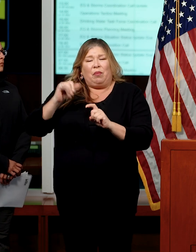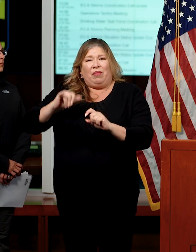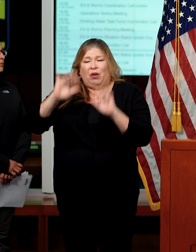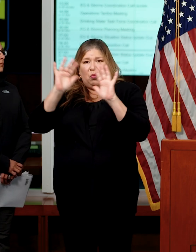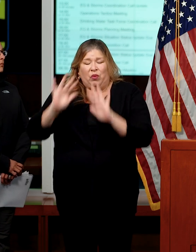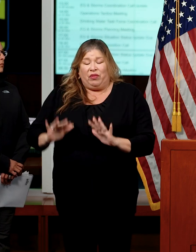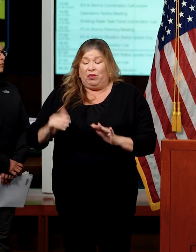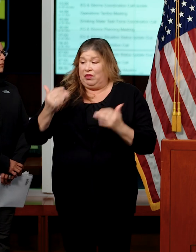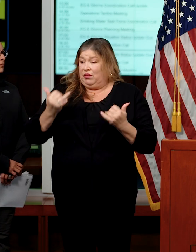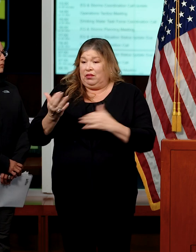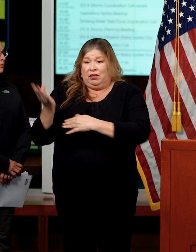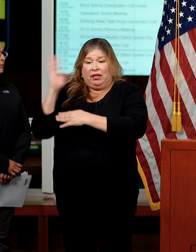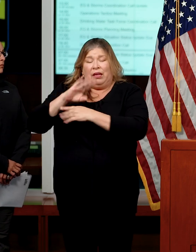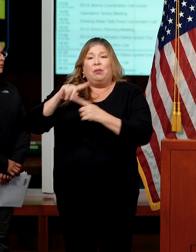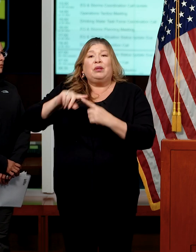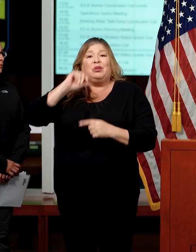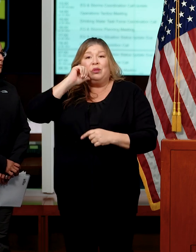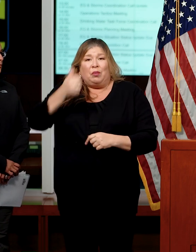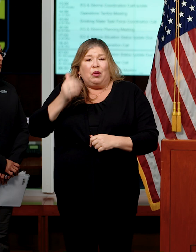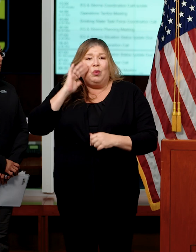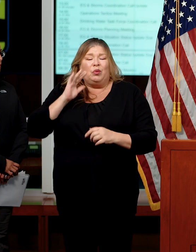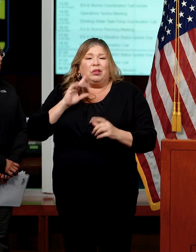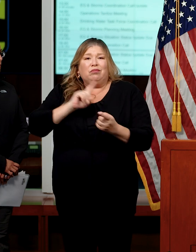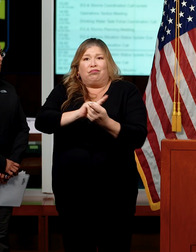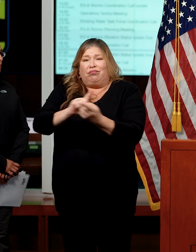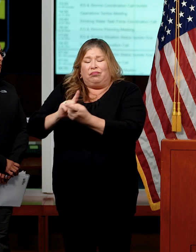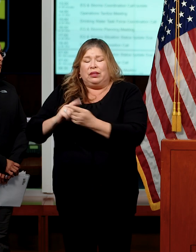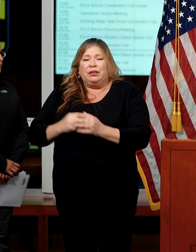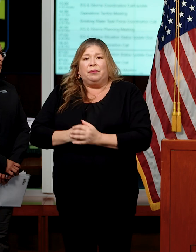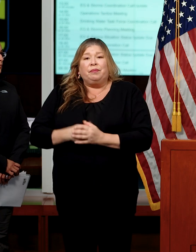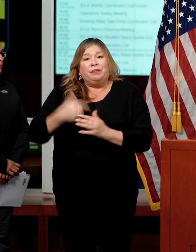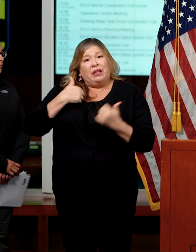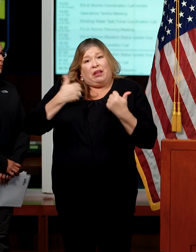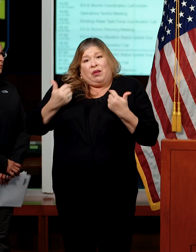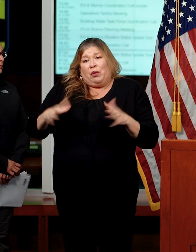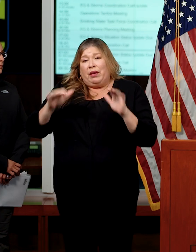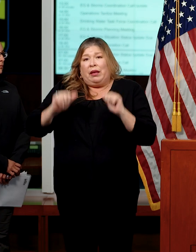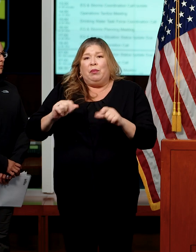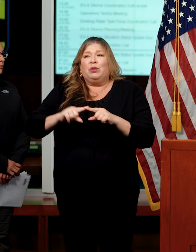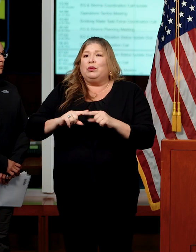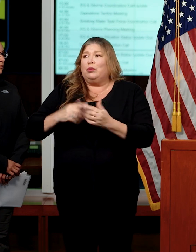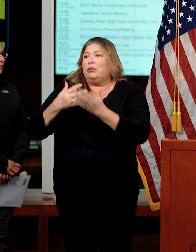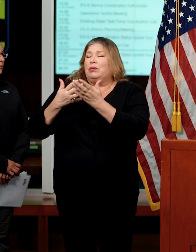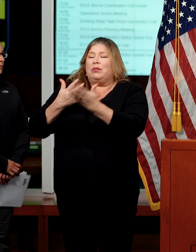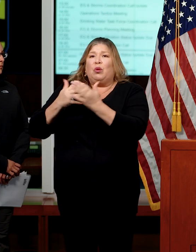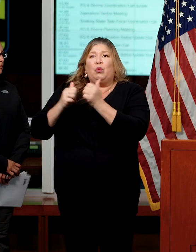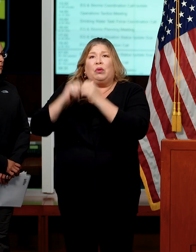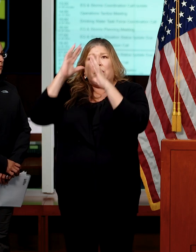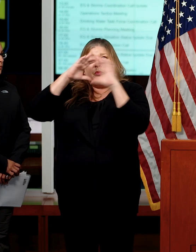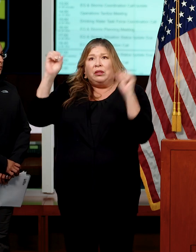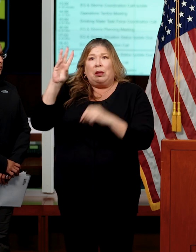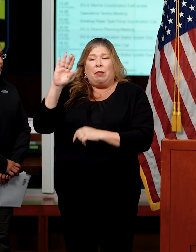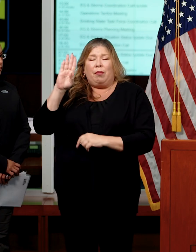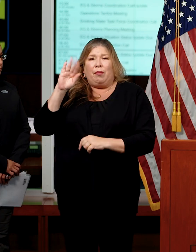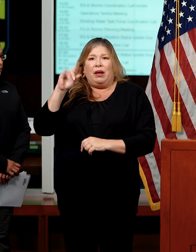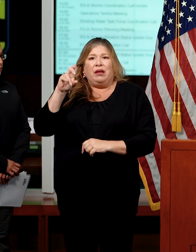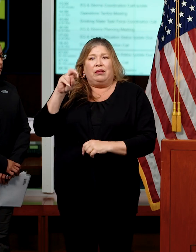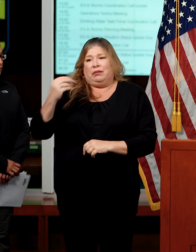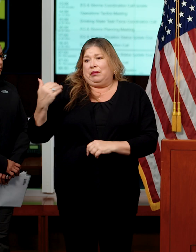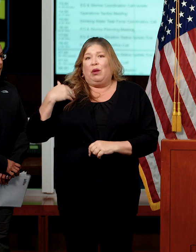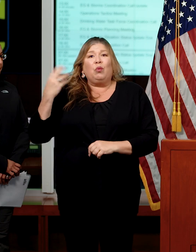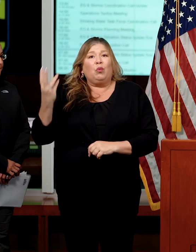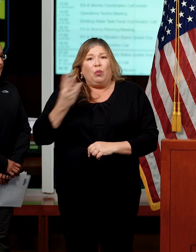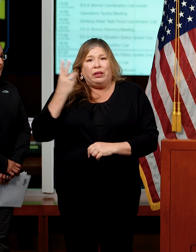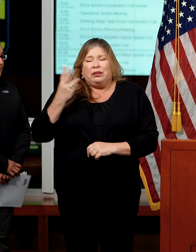doing the rest of today and tomorrow. I was able to speak with President Biden on Wednesday and give him an update on the current